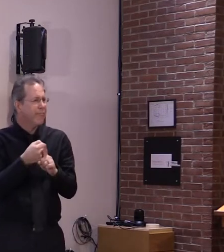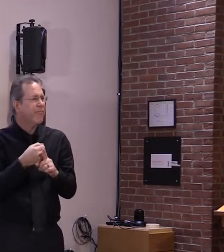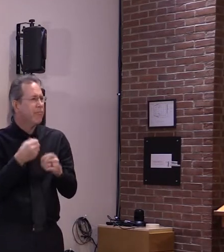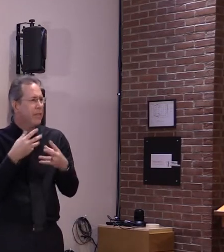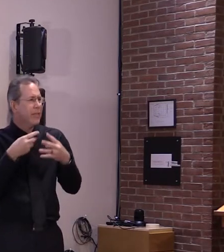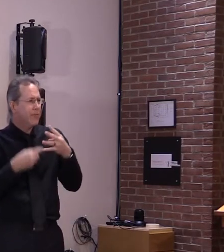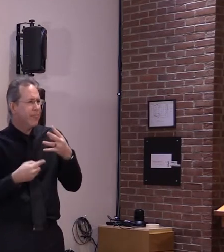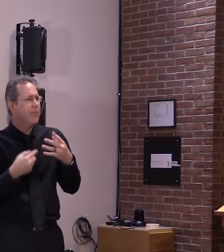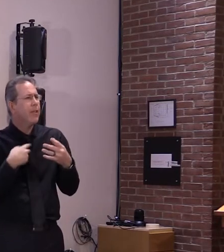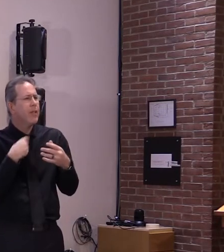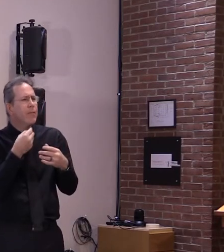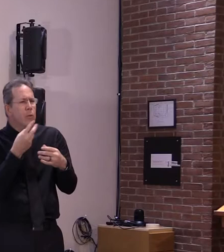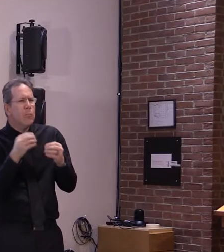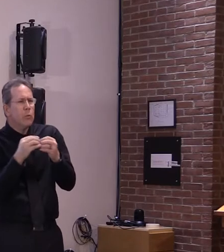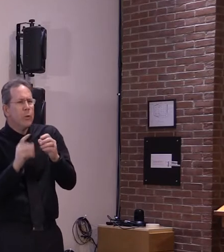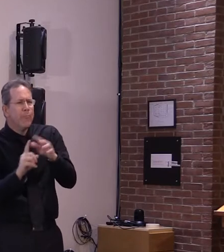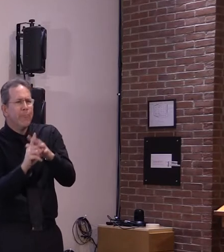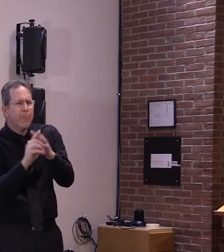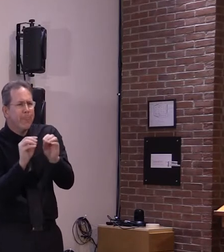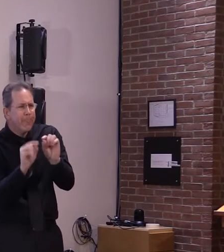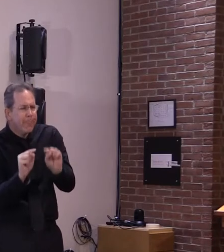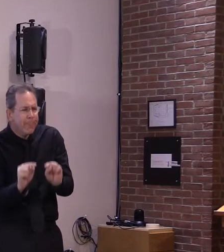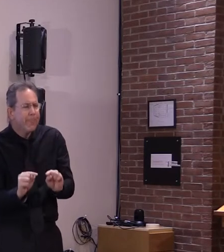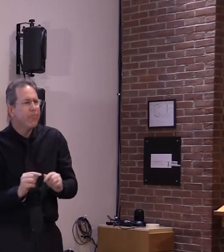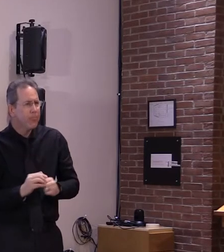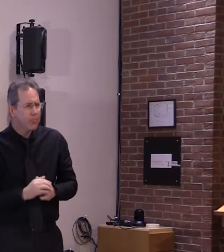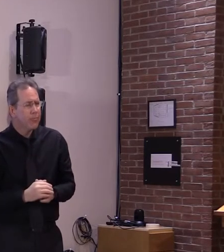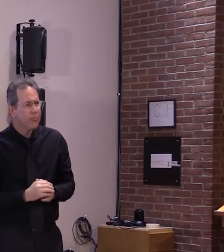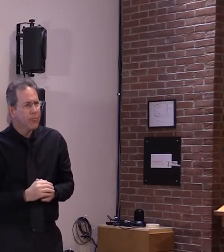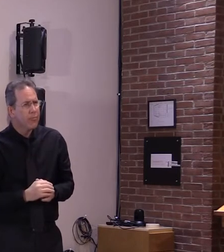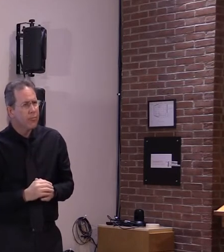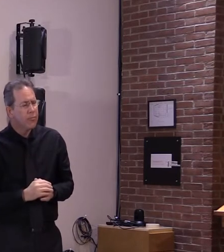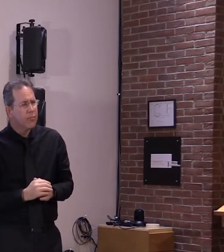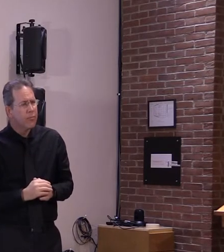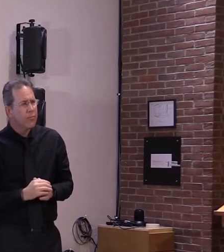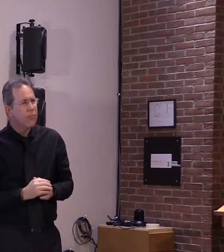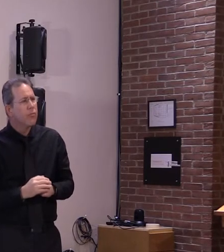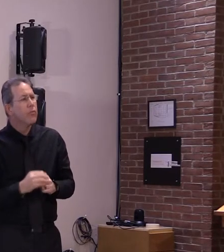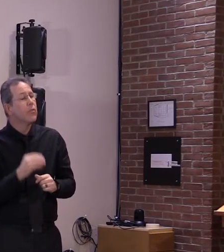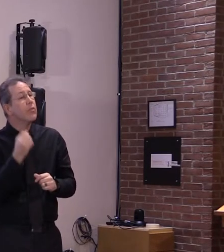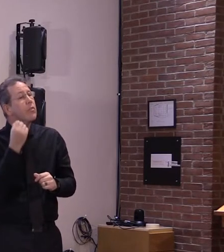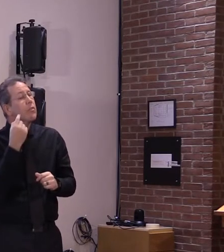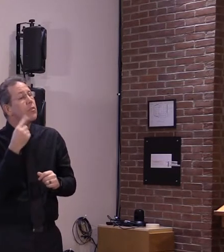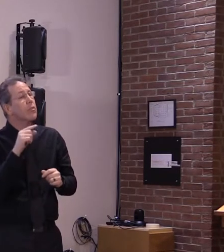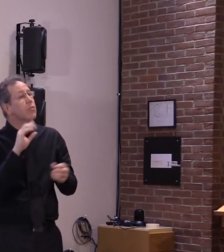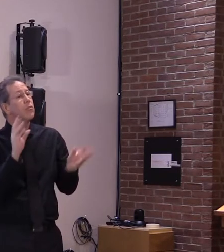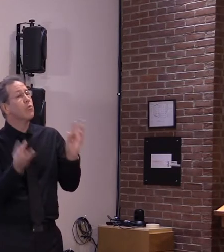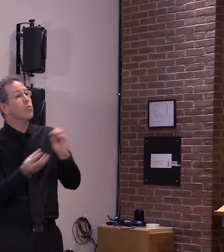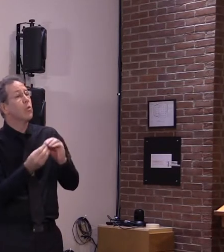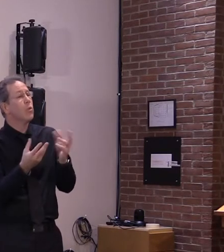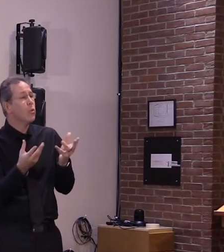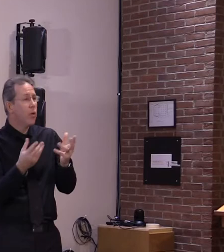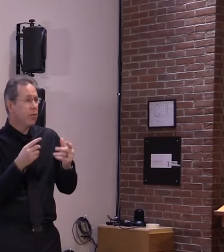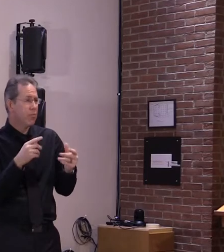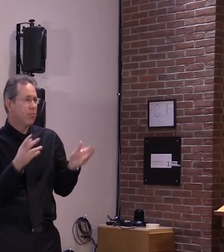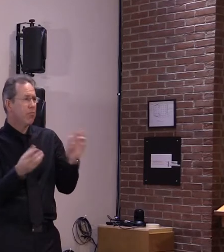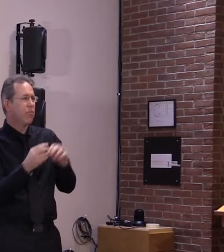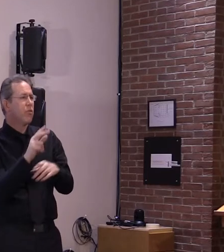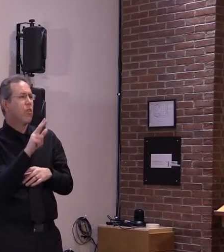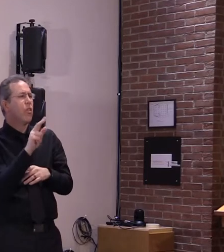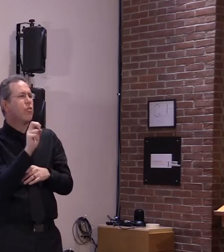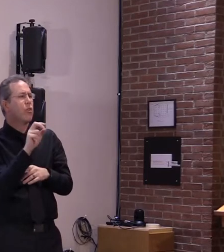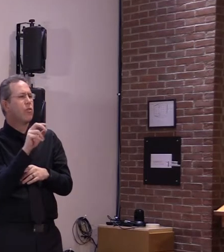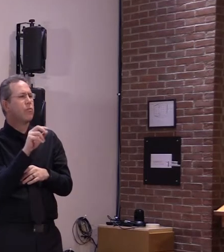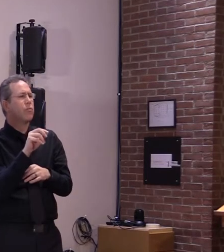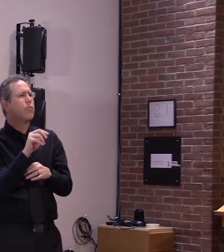however it was still a significant number with 94 bringing the total active total to 272